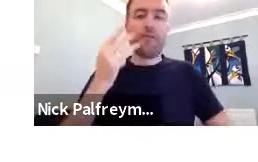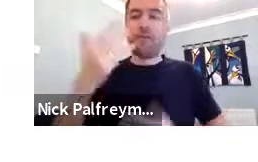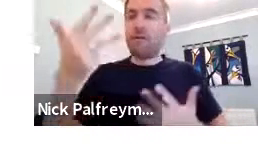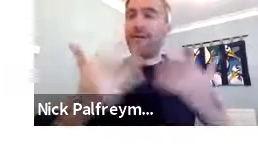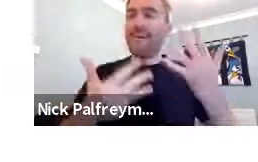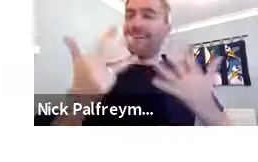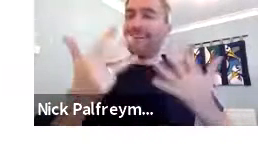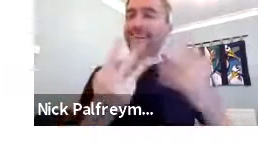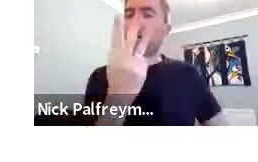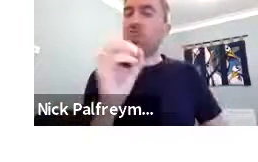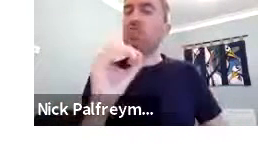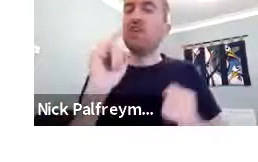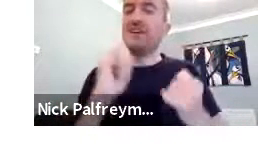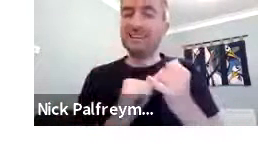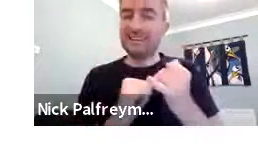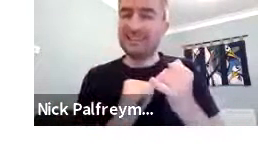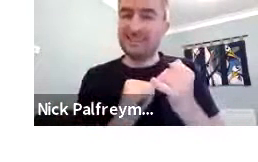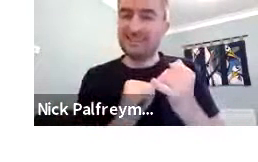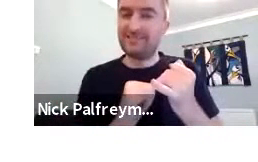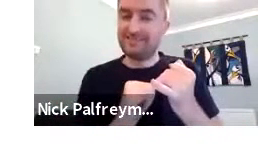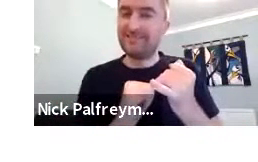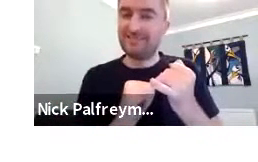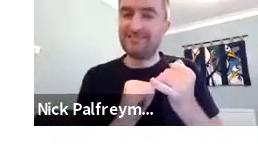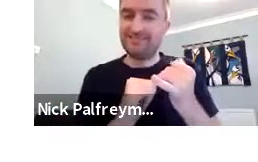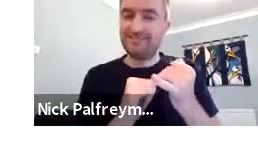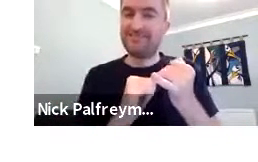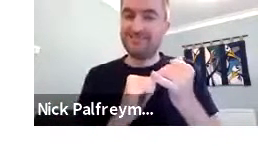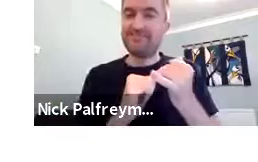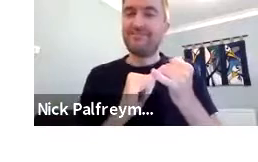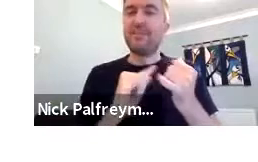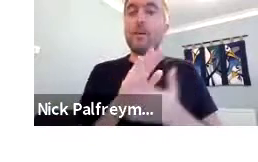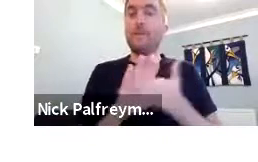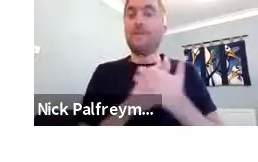school was established in the 1930s.